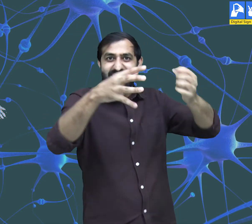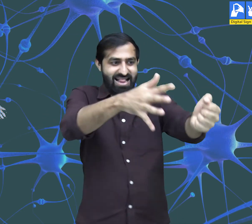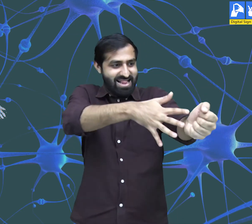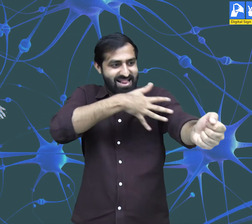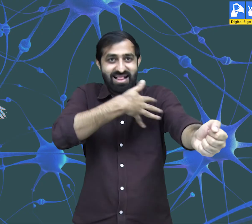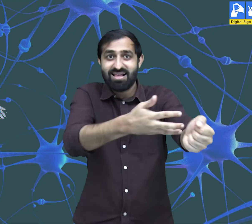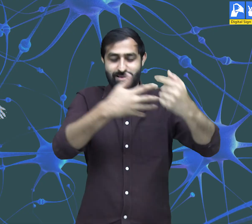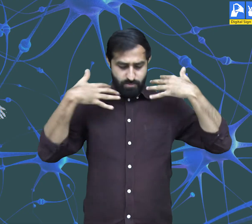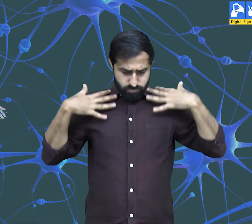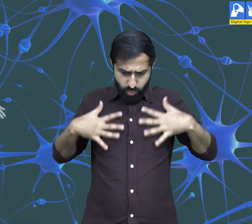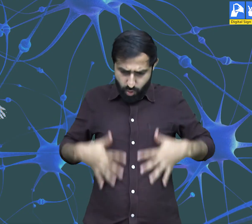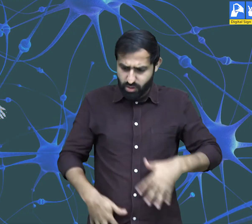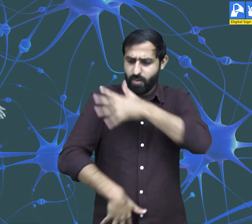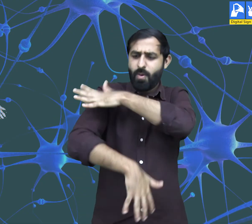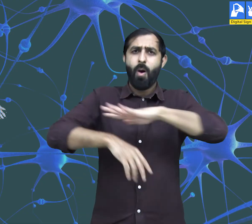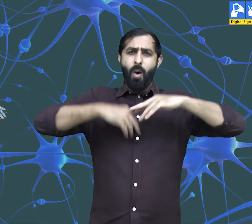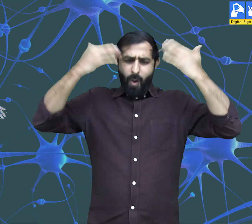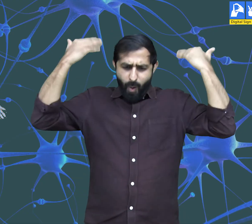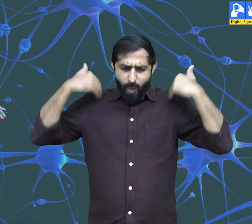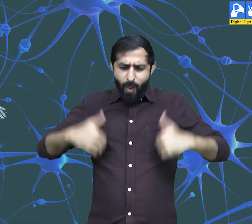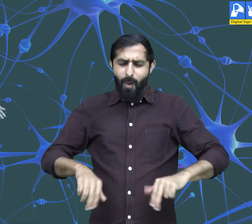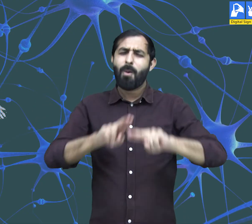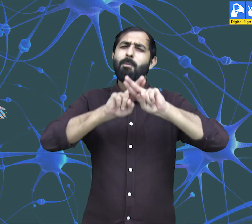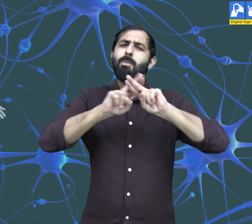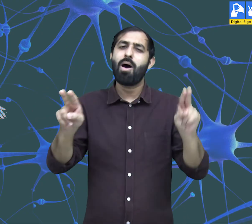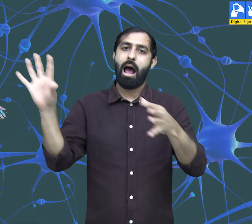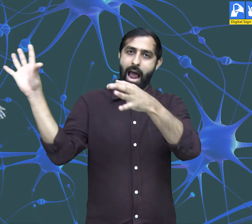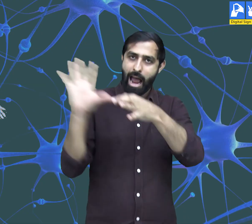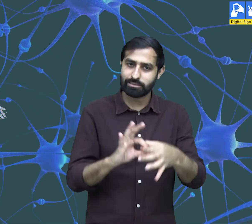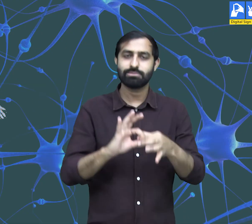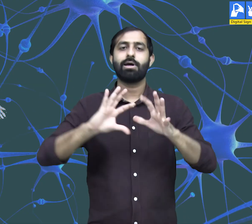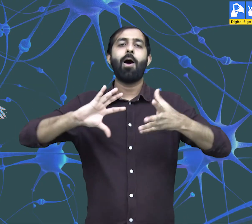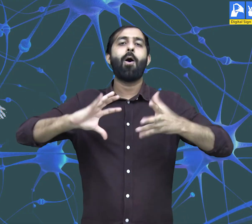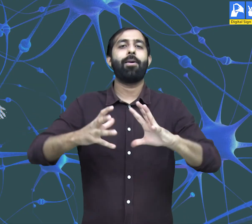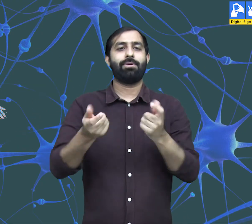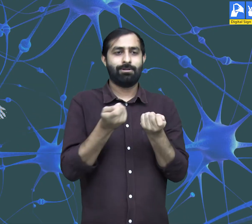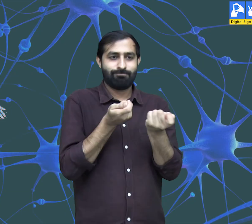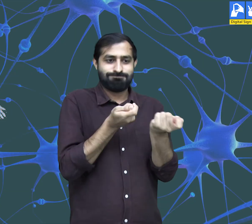And it also takes place through muscular tissues. reply